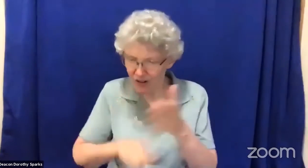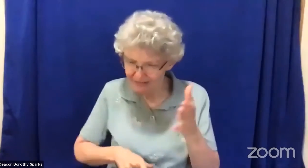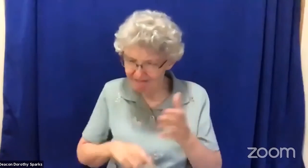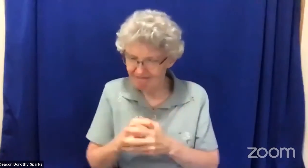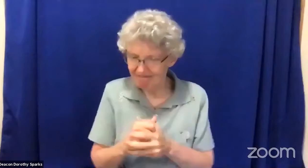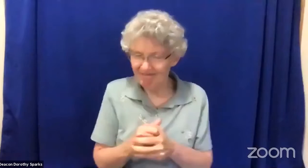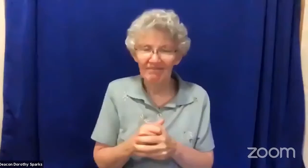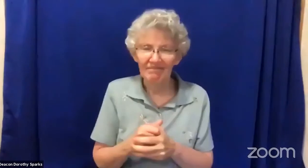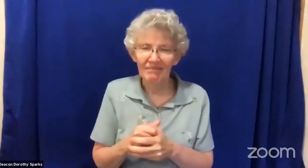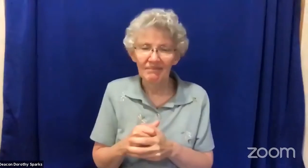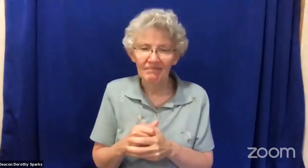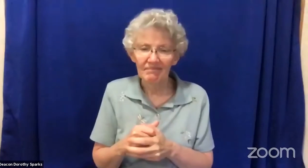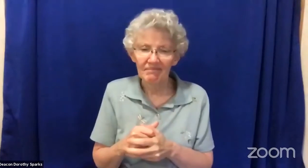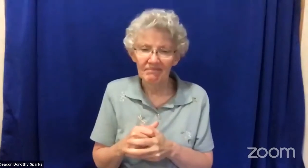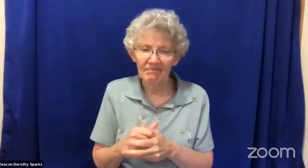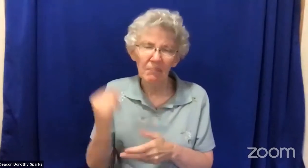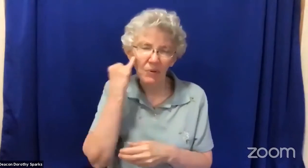I had read another article.